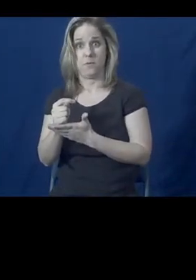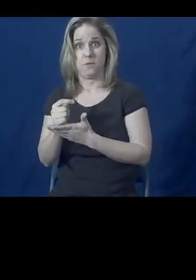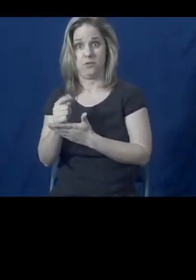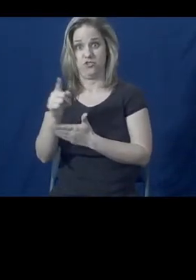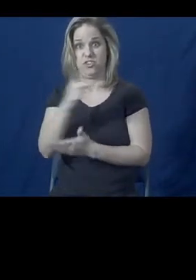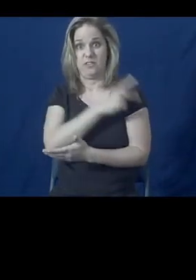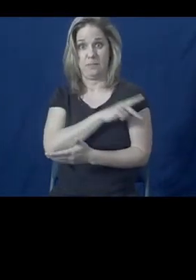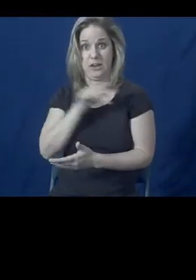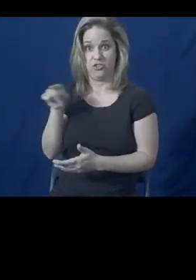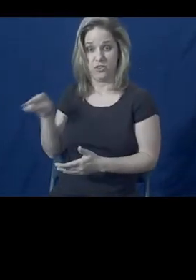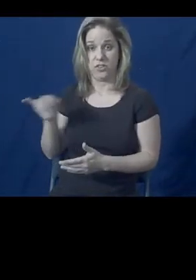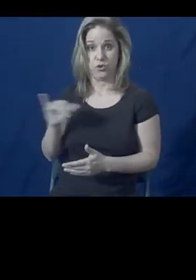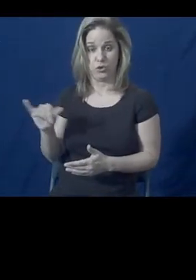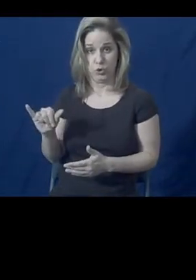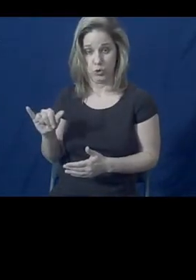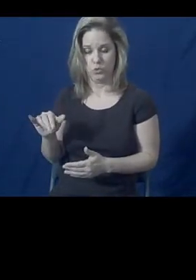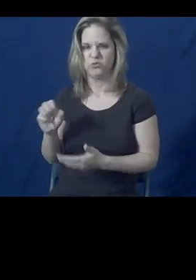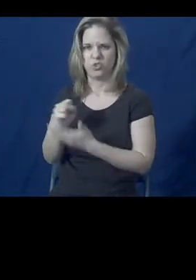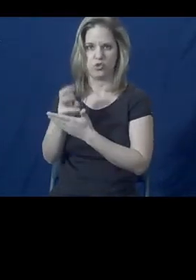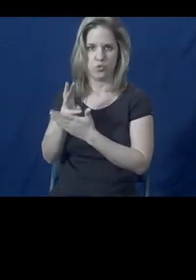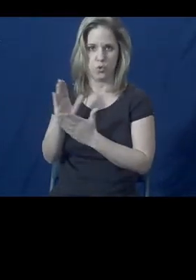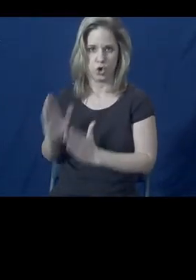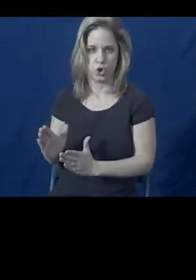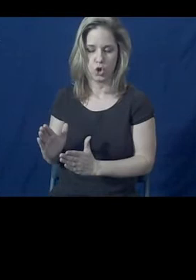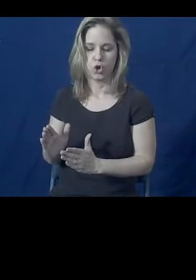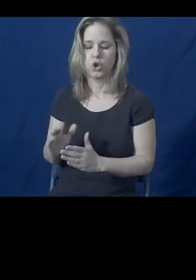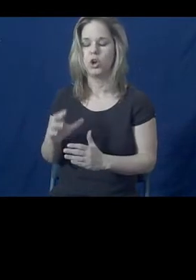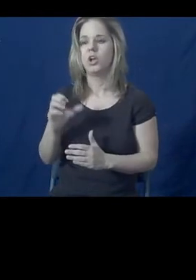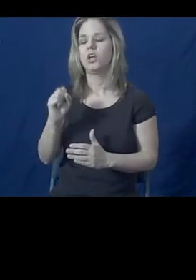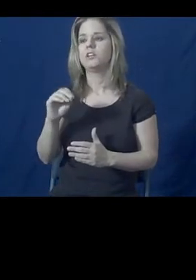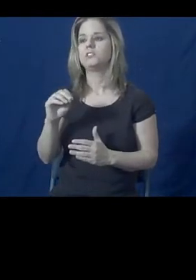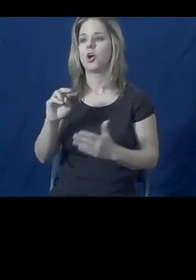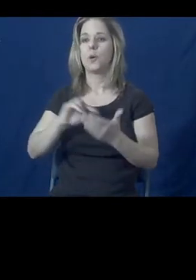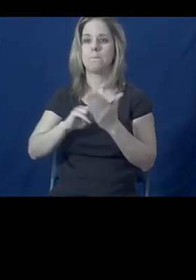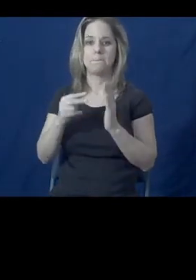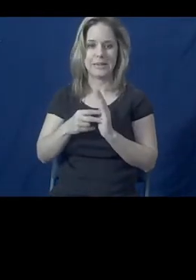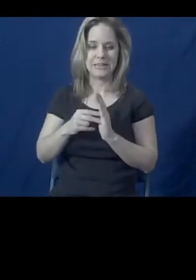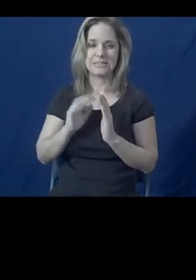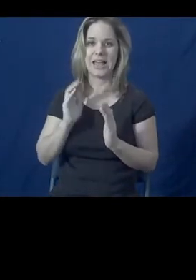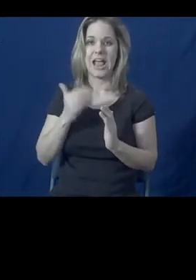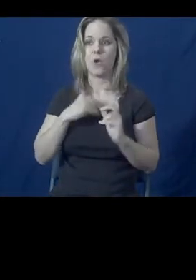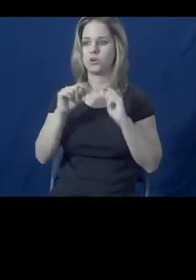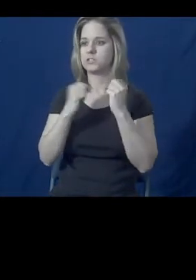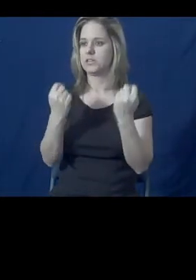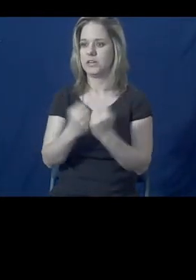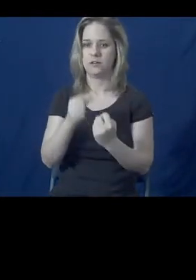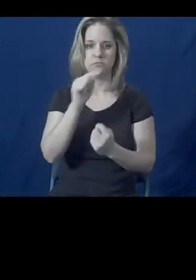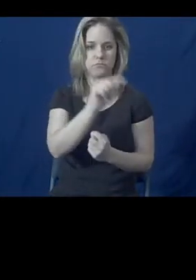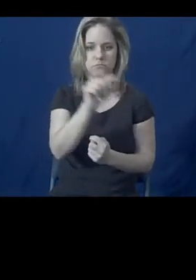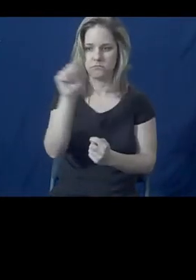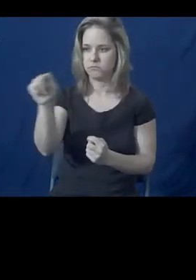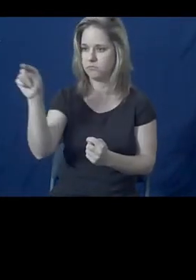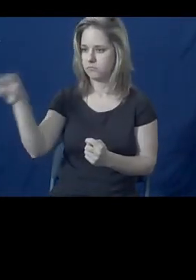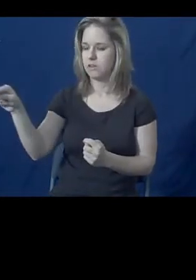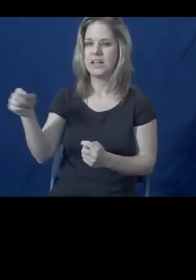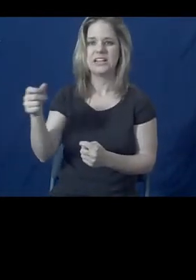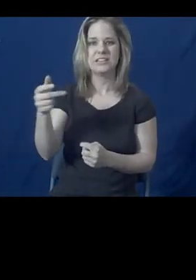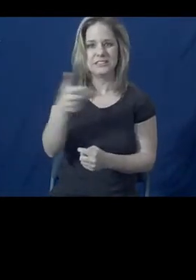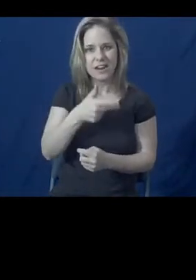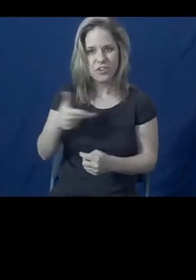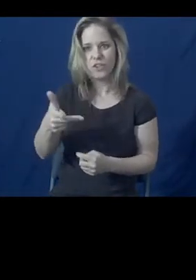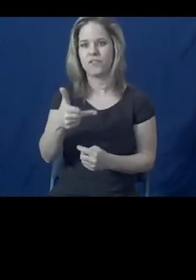our social worker. And so many different folks on the team had interacted with Jane. And,